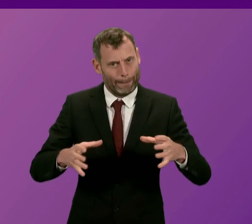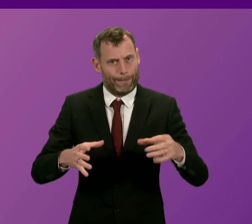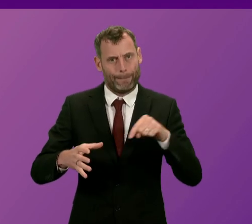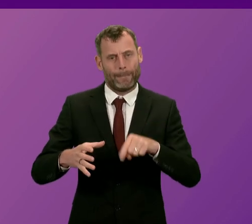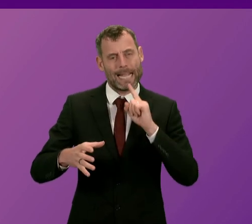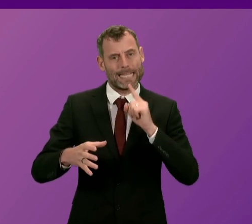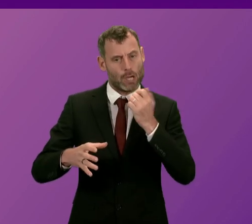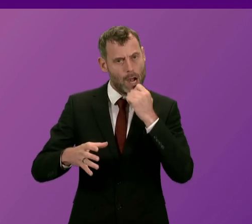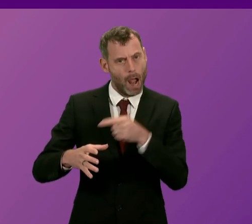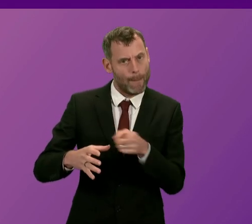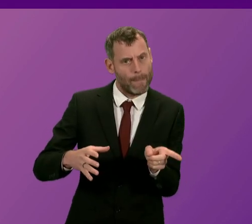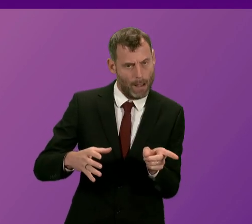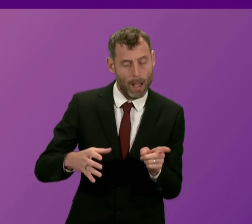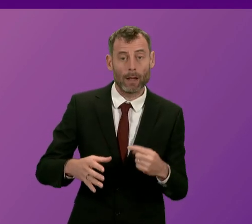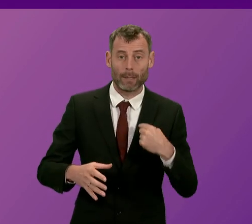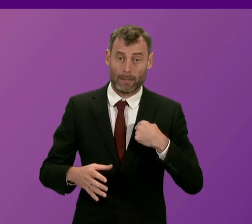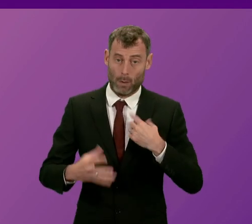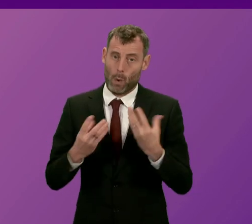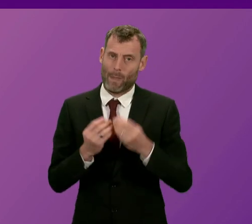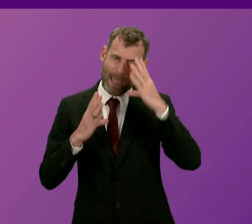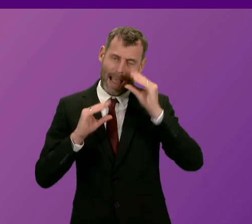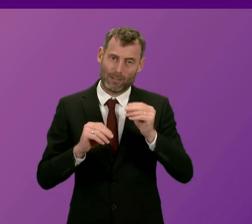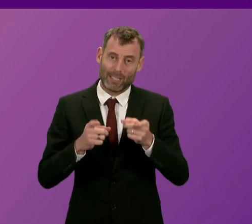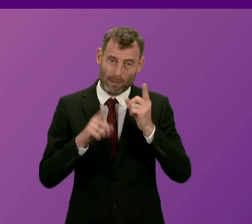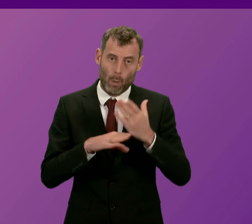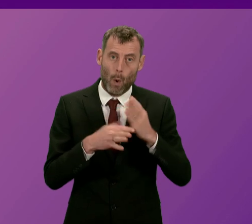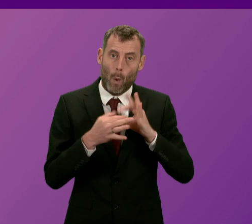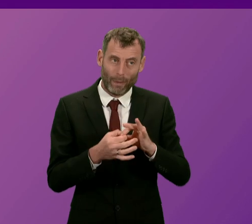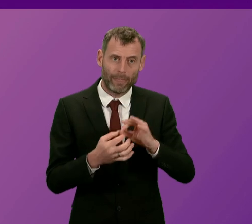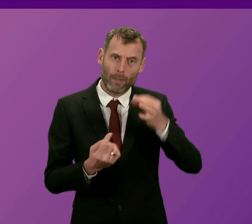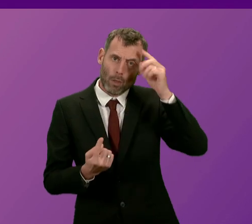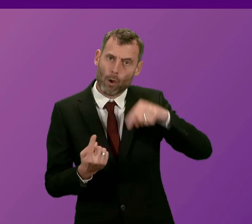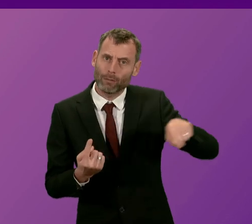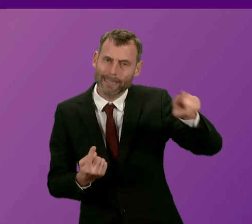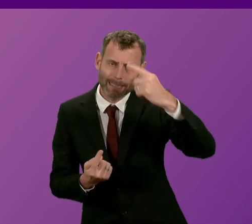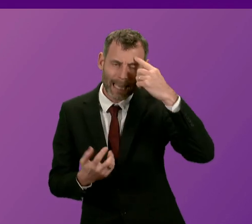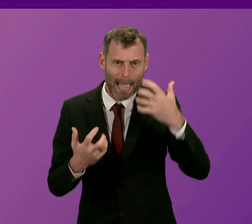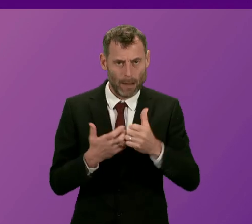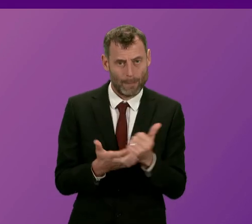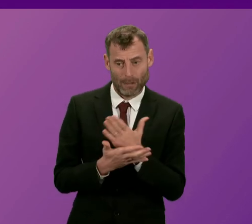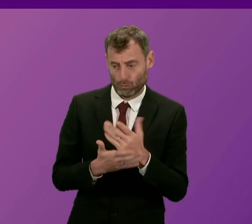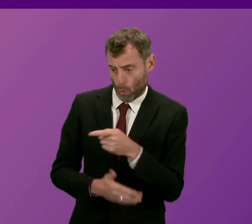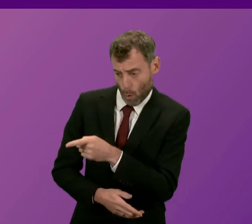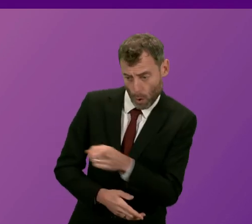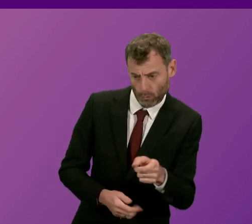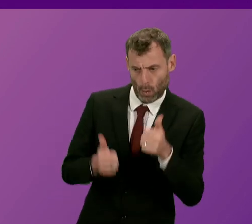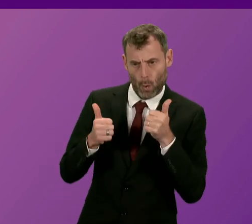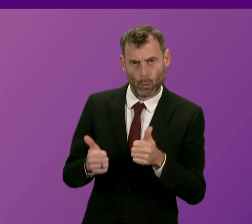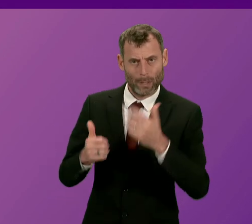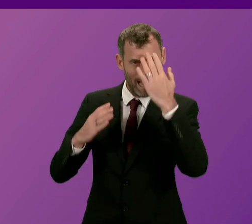the Education Secretary are committed to working with our local authority partners to ensure the best possible education for every child in Scotland.